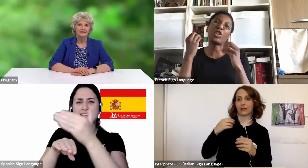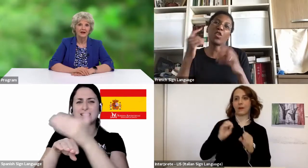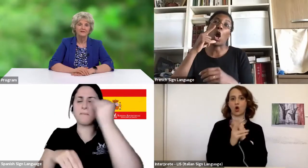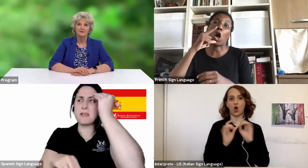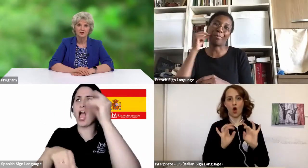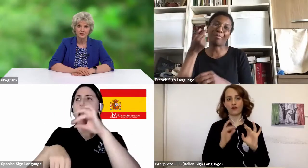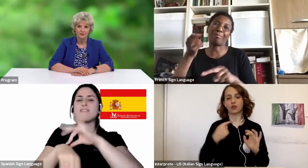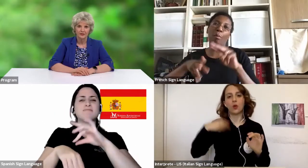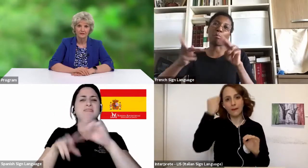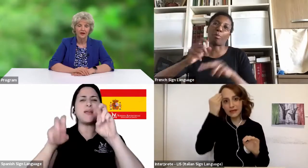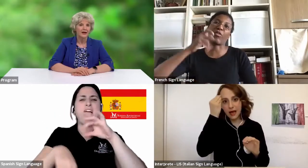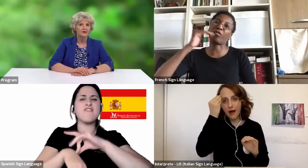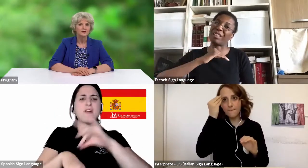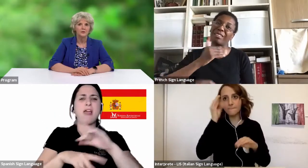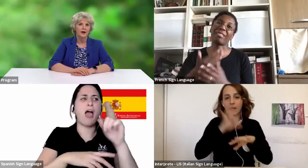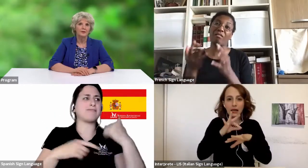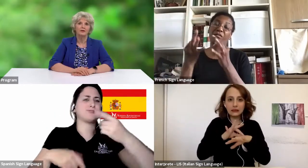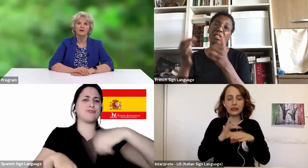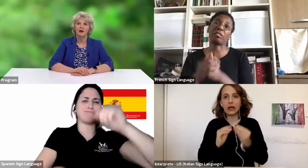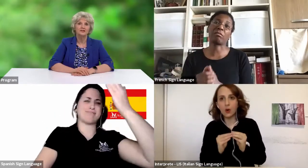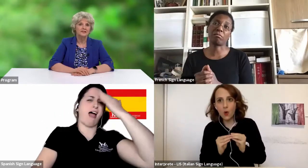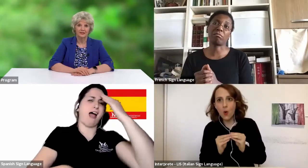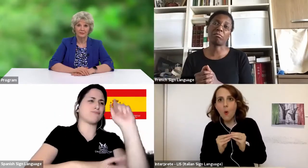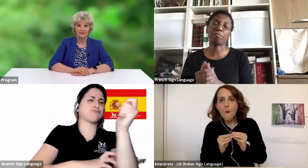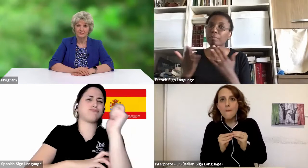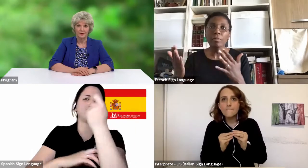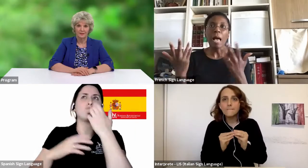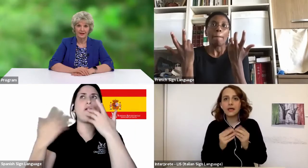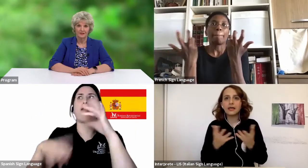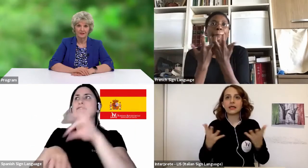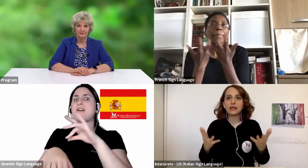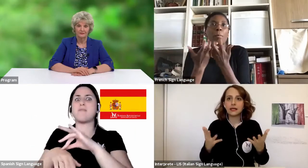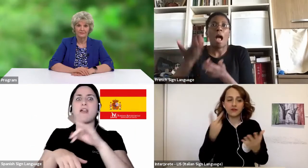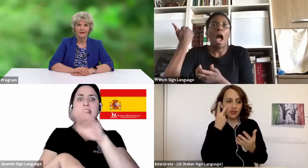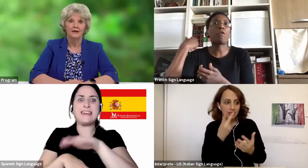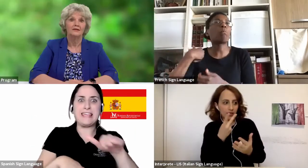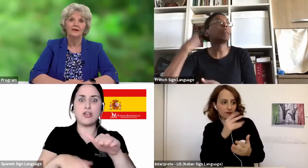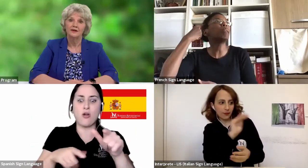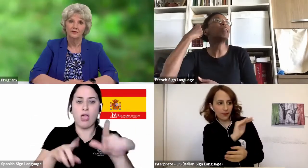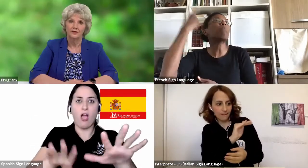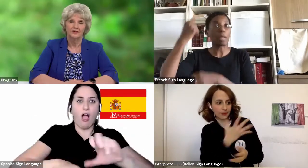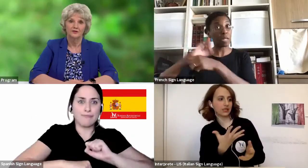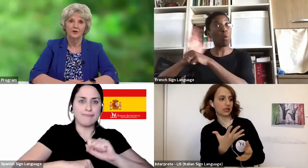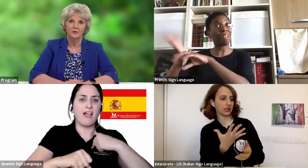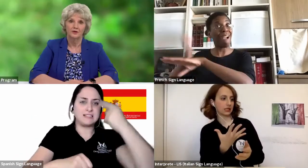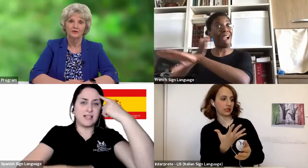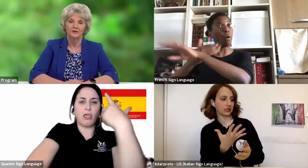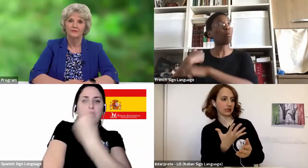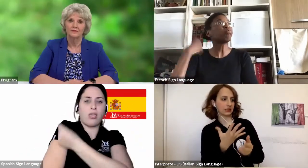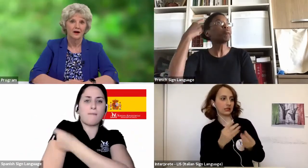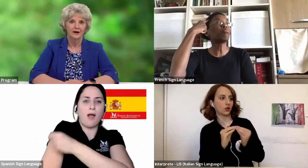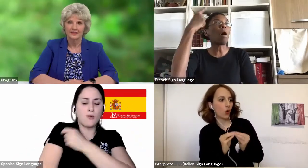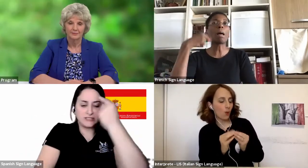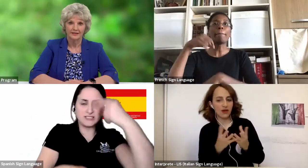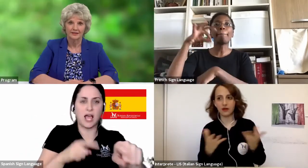take the lives of children and used to wipe out large segments of the population. Then COVID entered our world